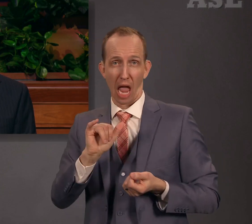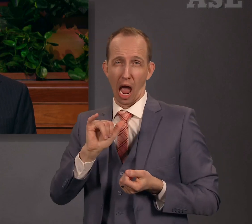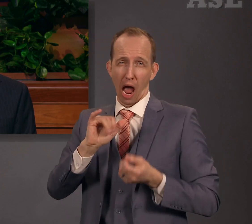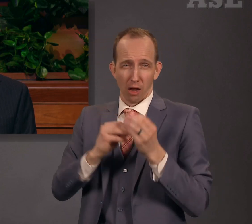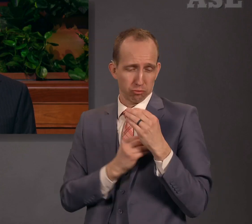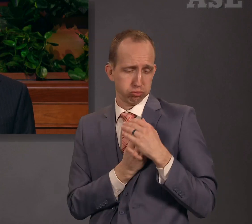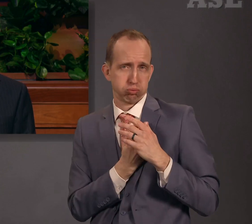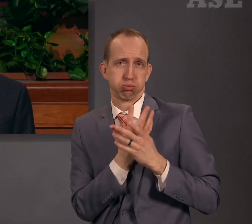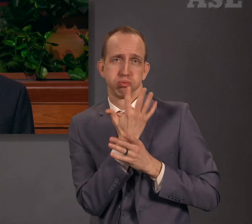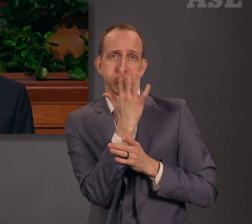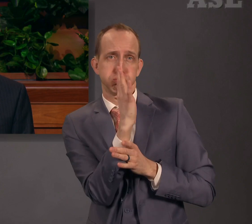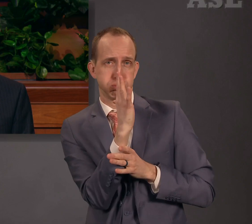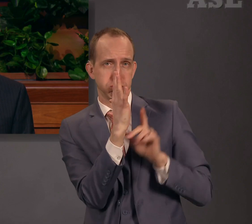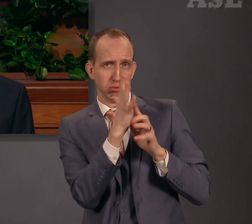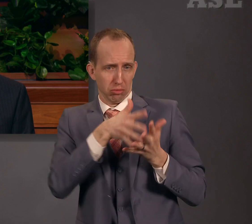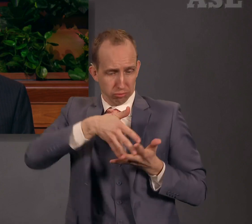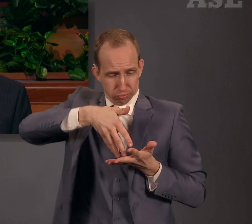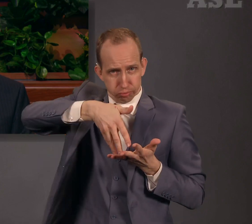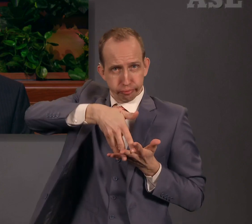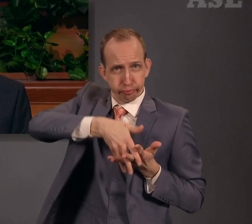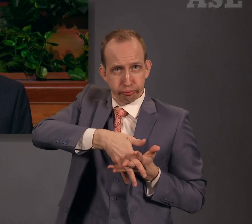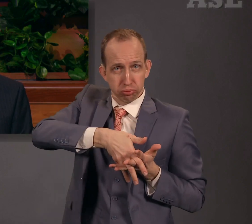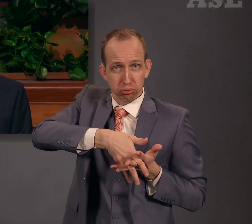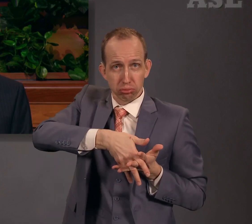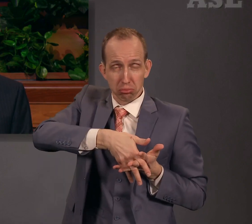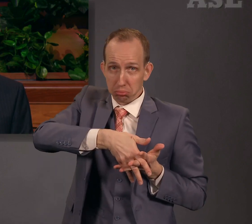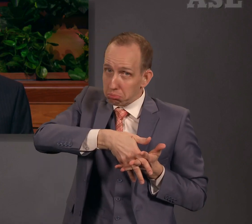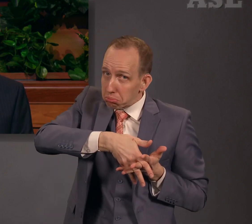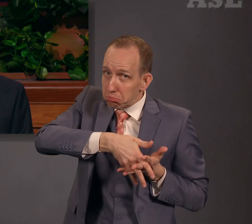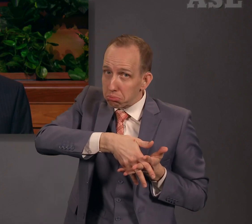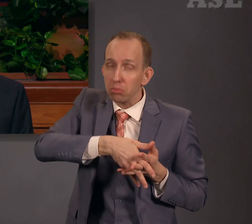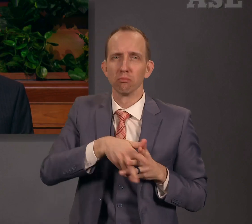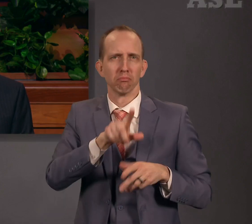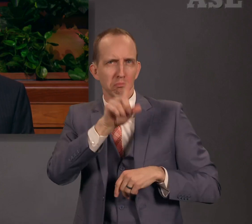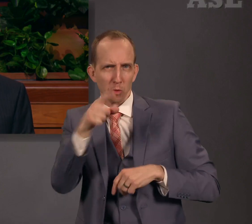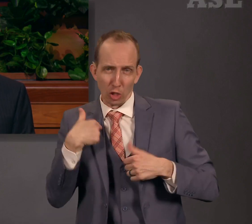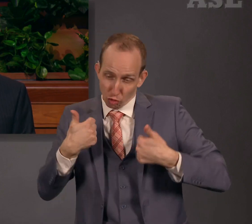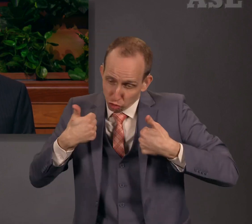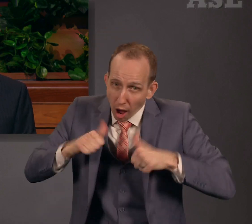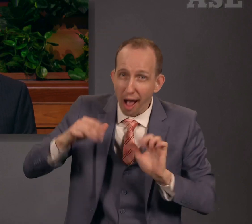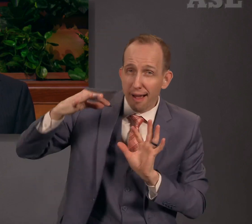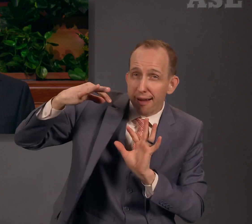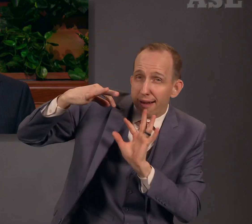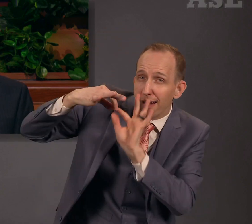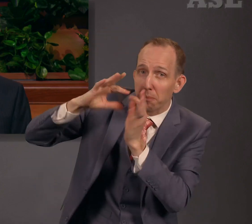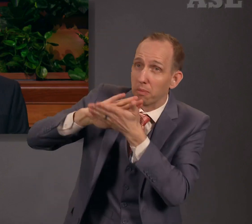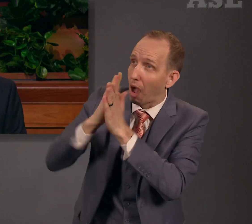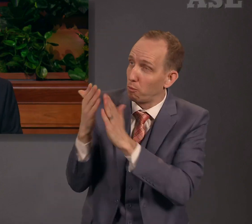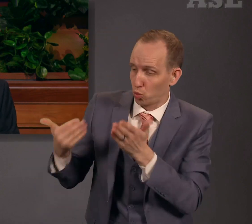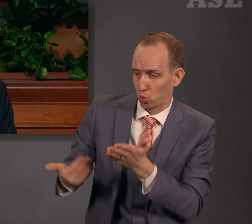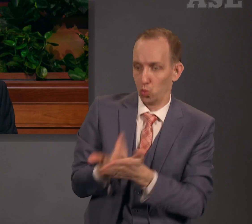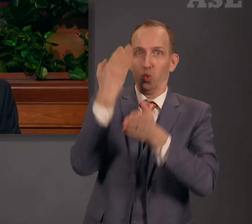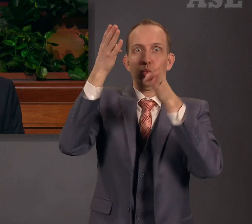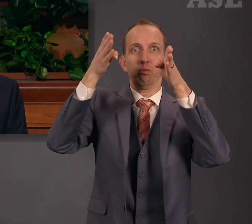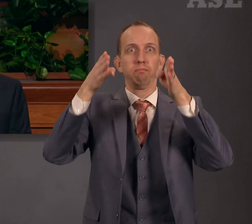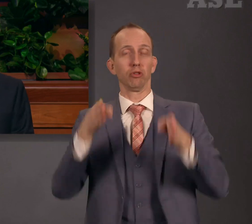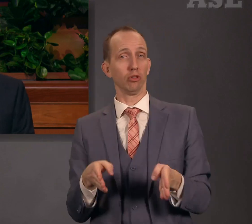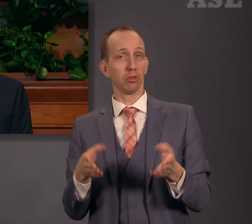Are we striving to become new creatures in Him? Perhaps this miraculous potential